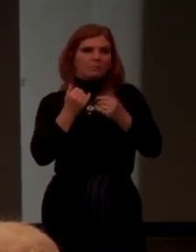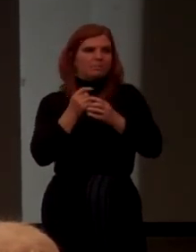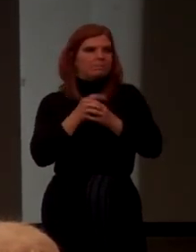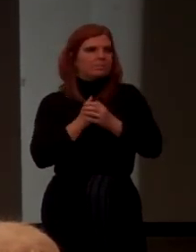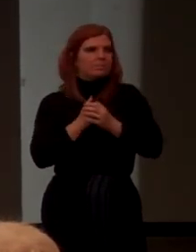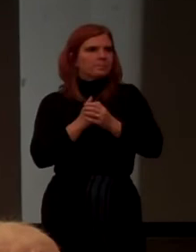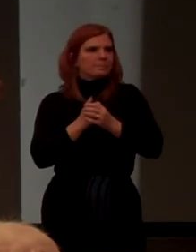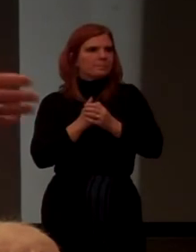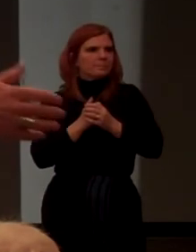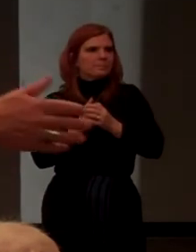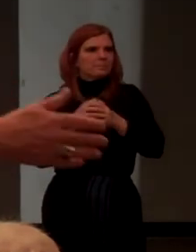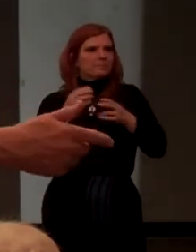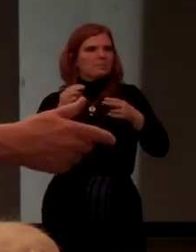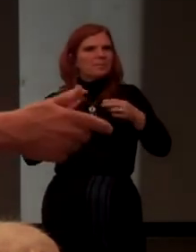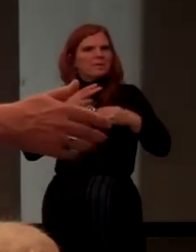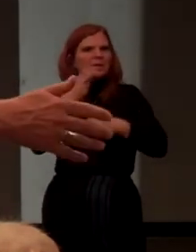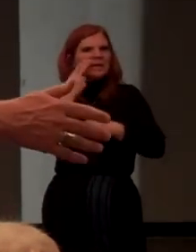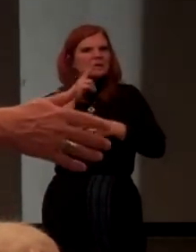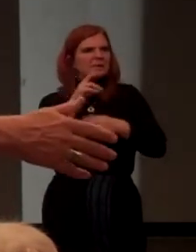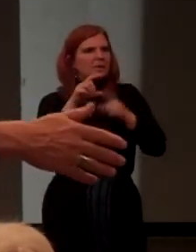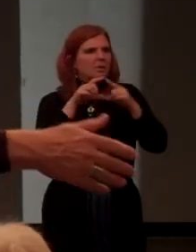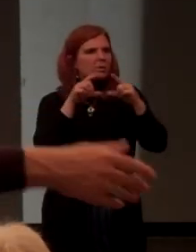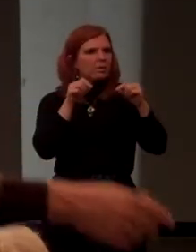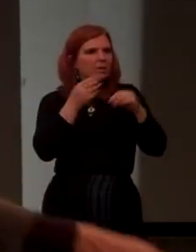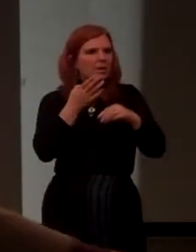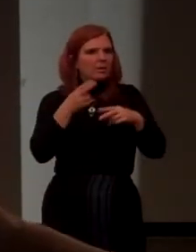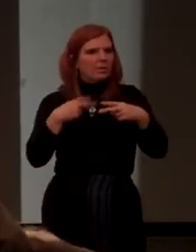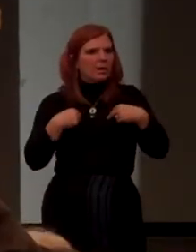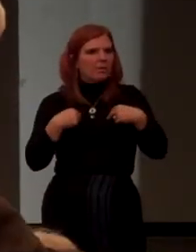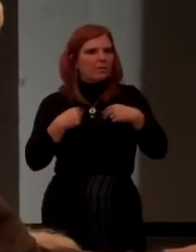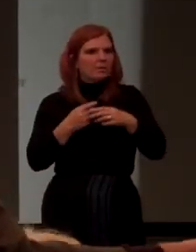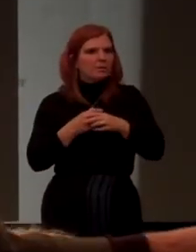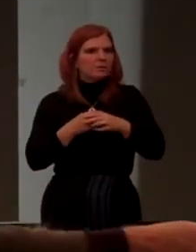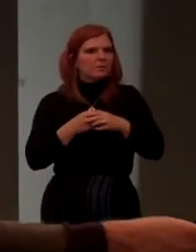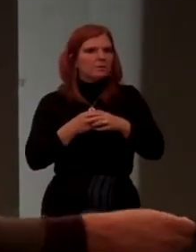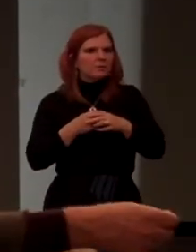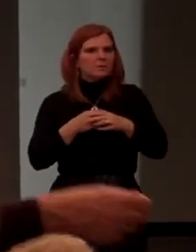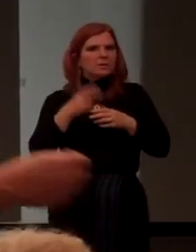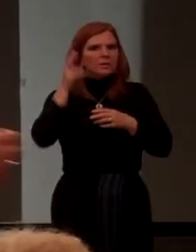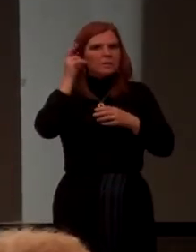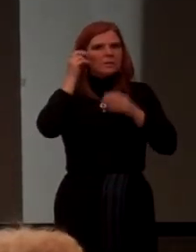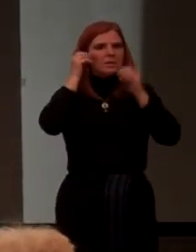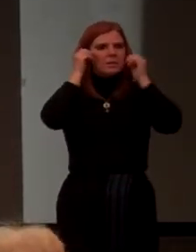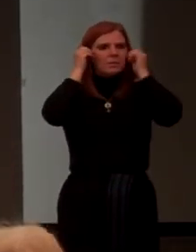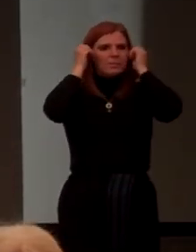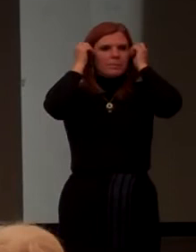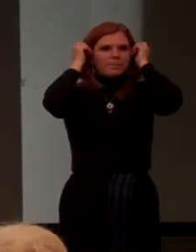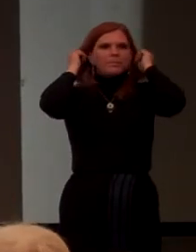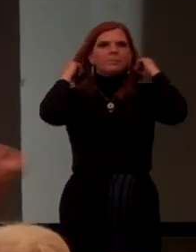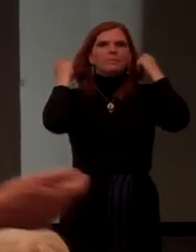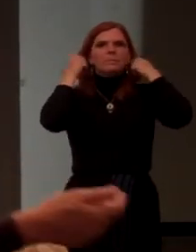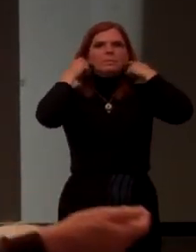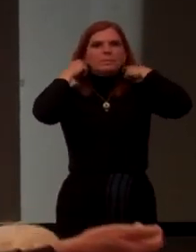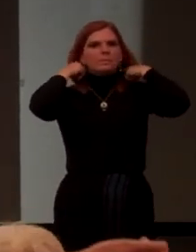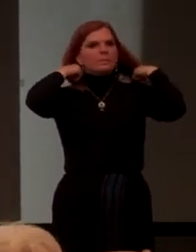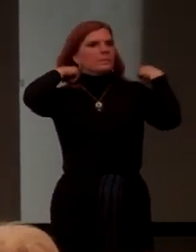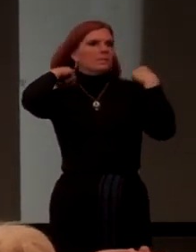Now, may I see the little device that you were listening to? You know.